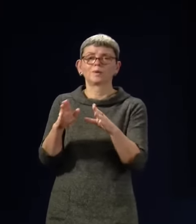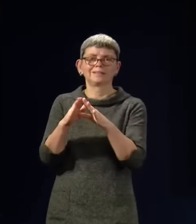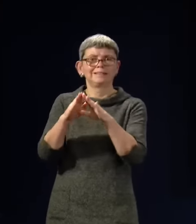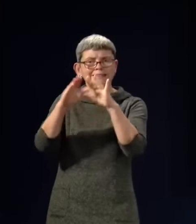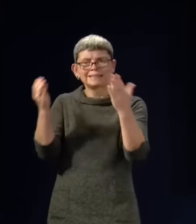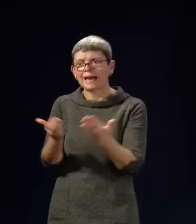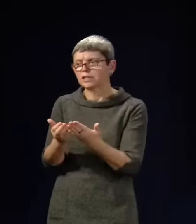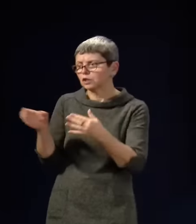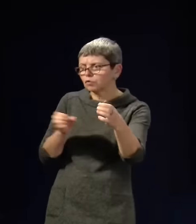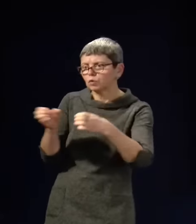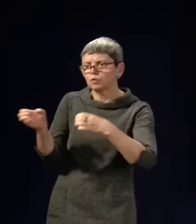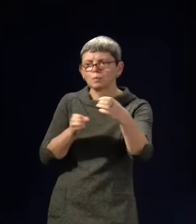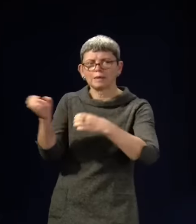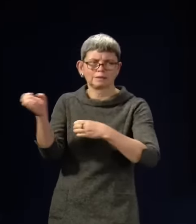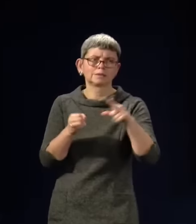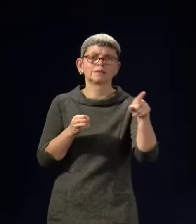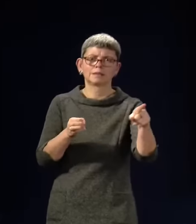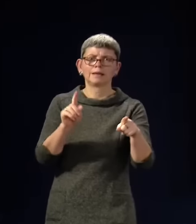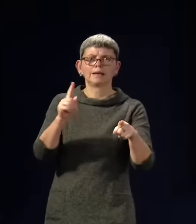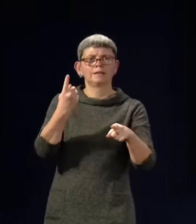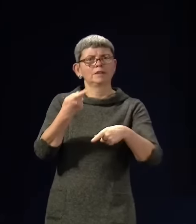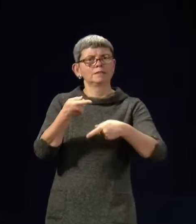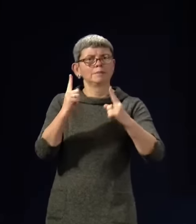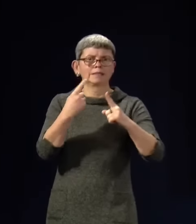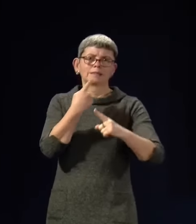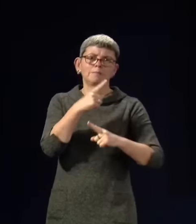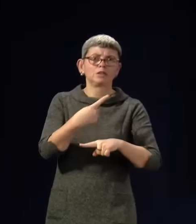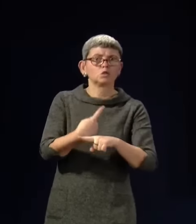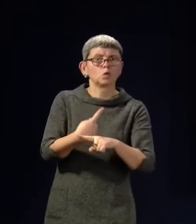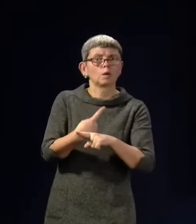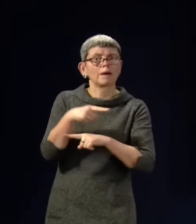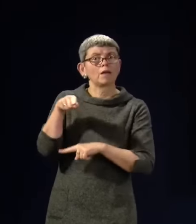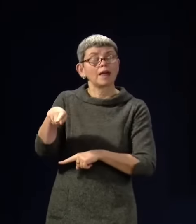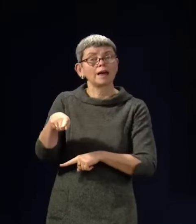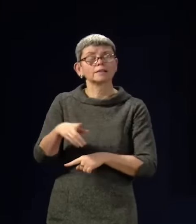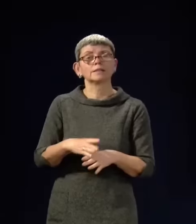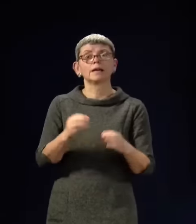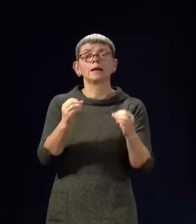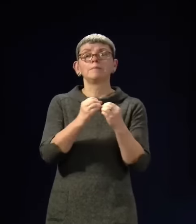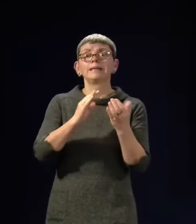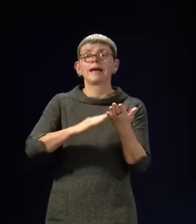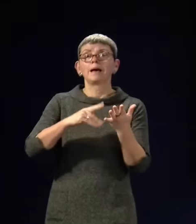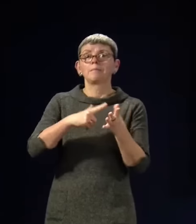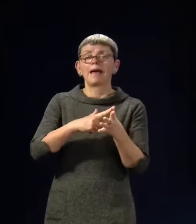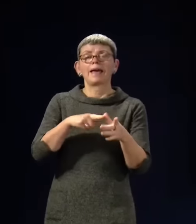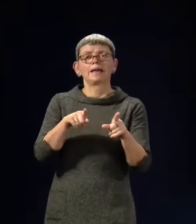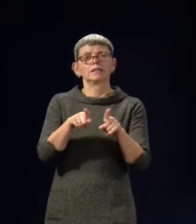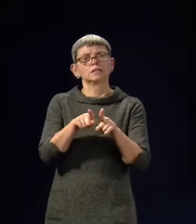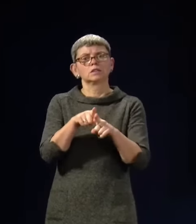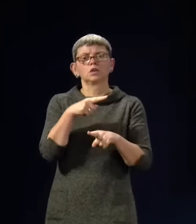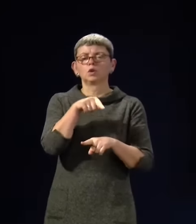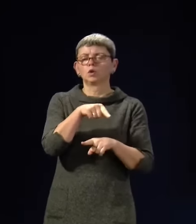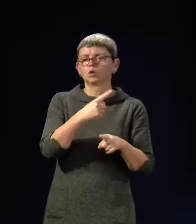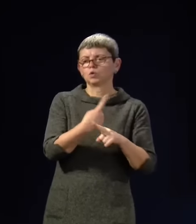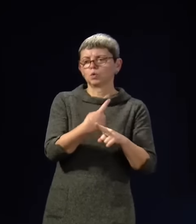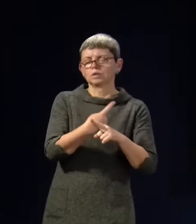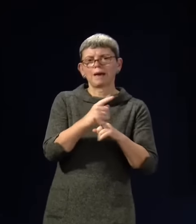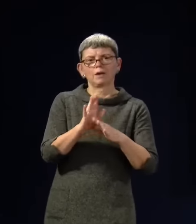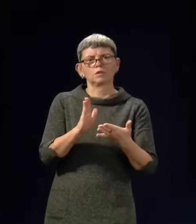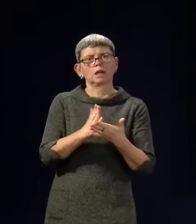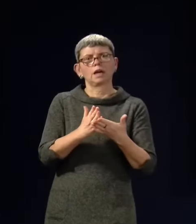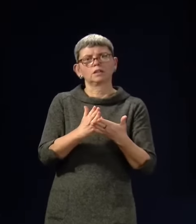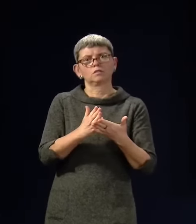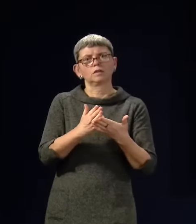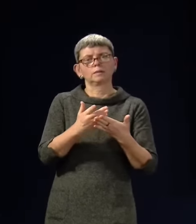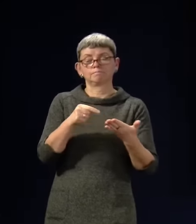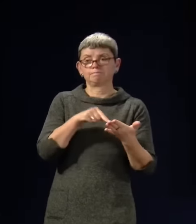also taken measures to bolster retention. The BME called for the introduction of a REC scheme, a Recycling of Employers' Contribution Scheme. I announced that